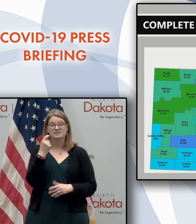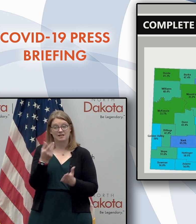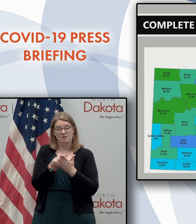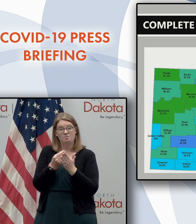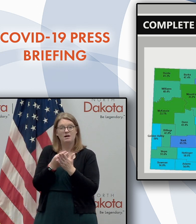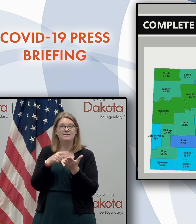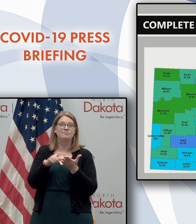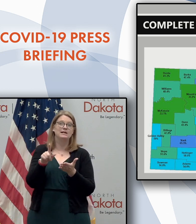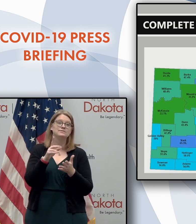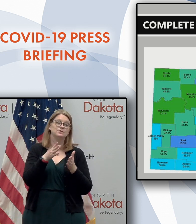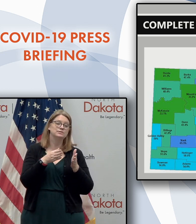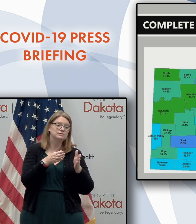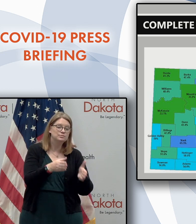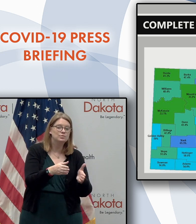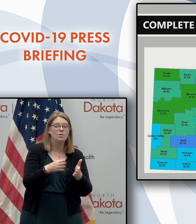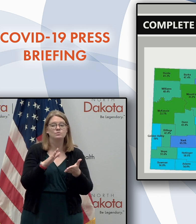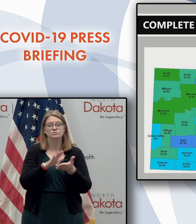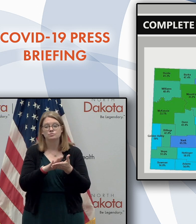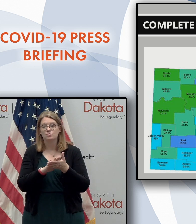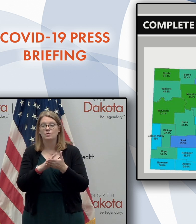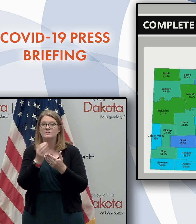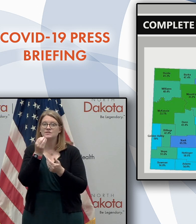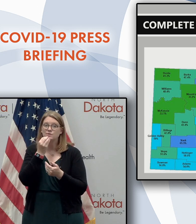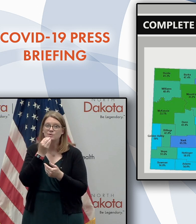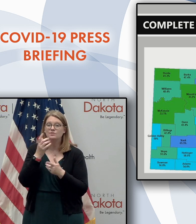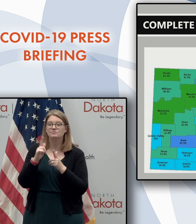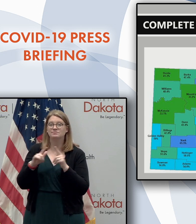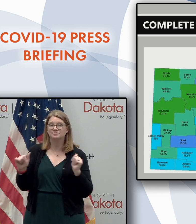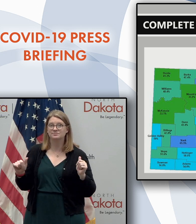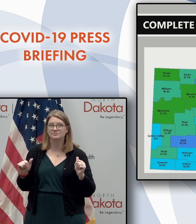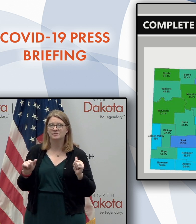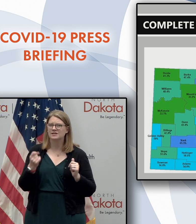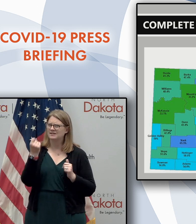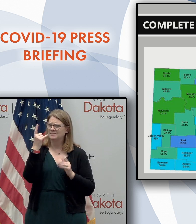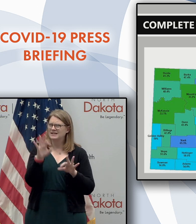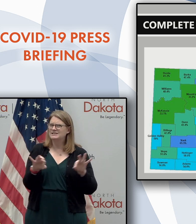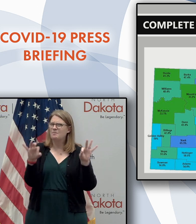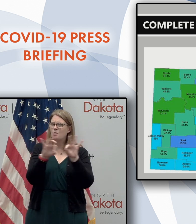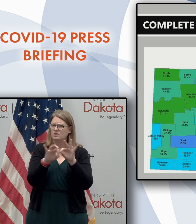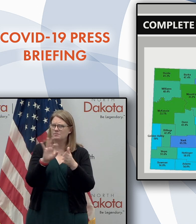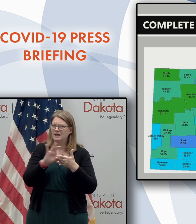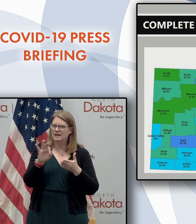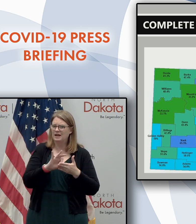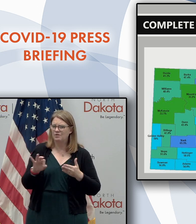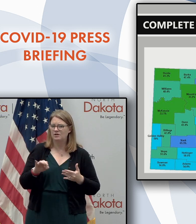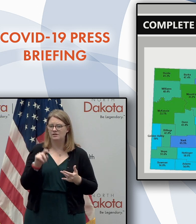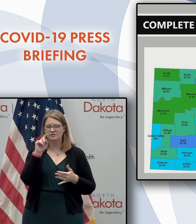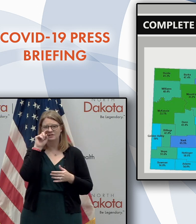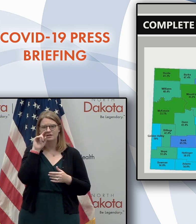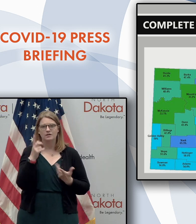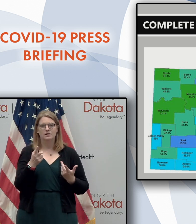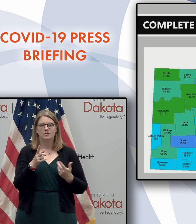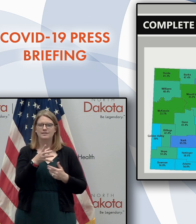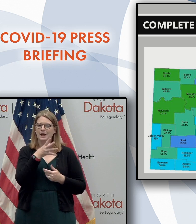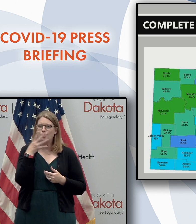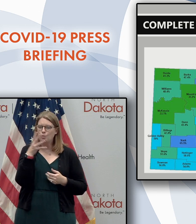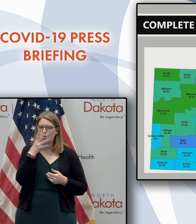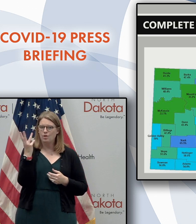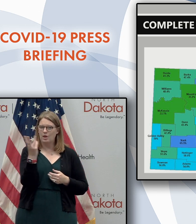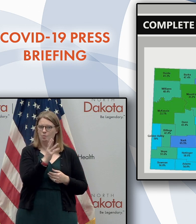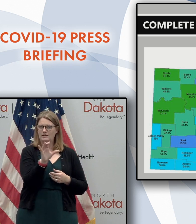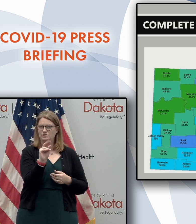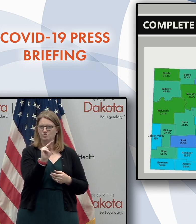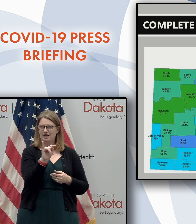for schools, for nutrition, for health programs. So being counted really matters. Uh, the most severely undercounted areas in the state are rural and western